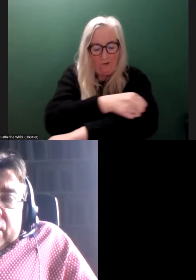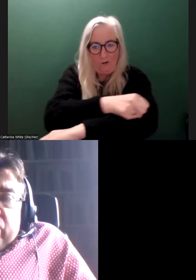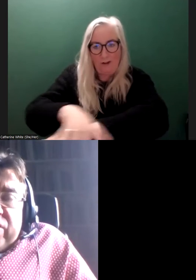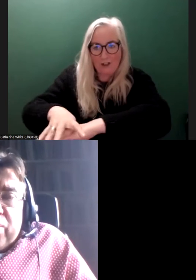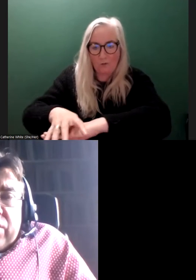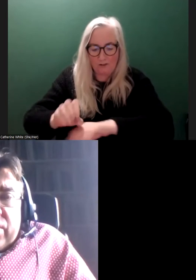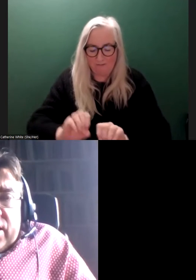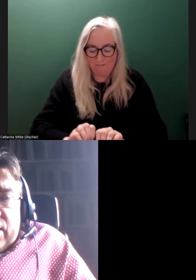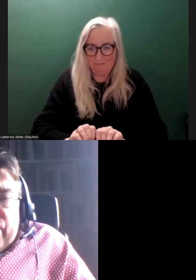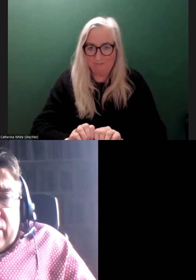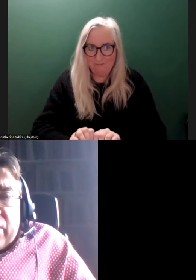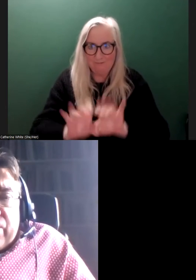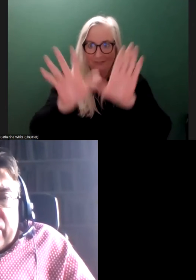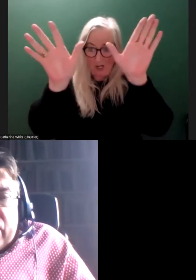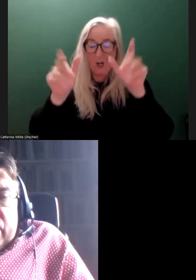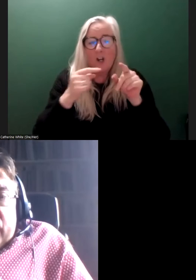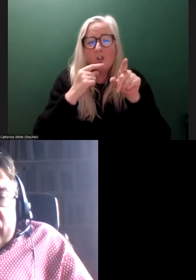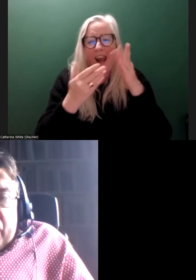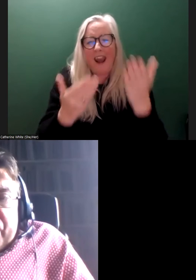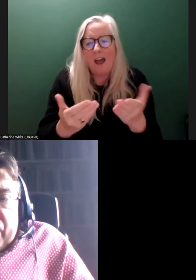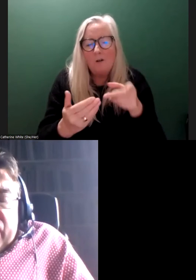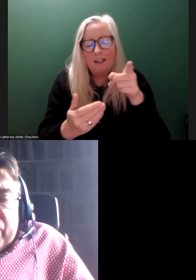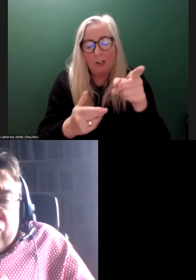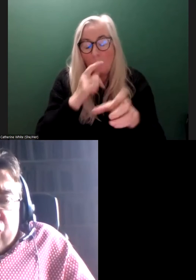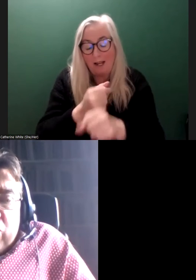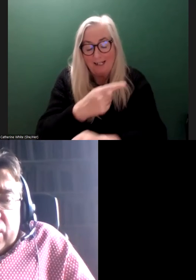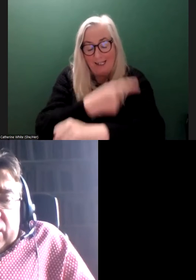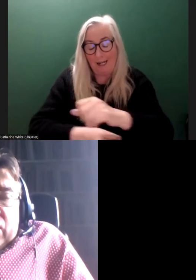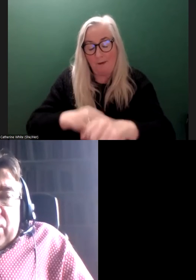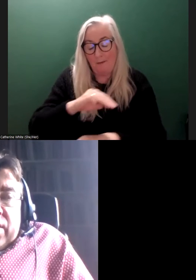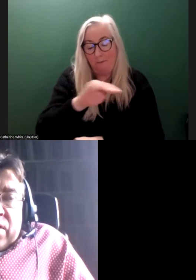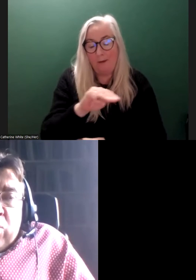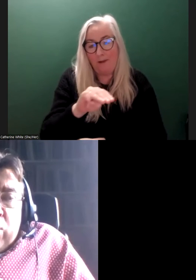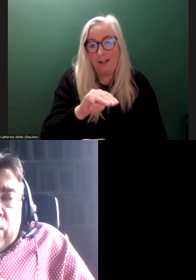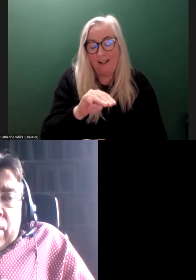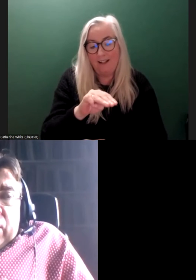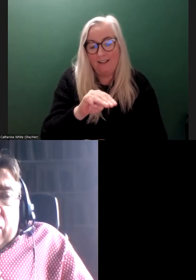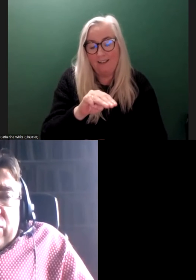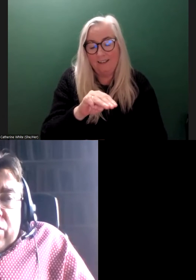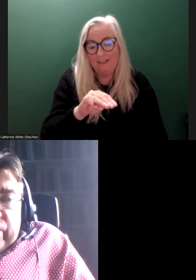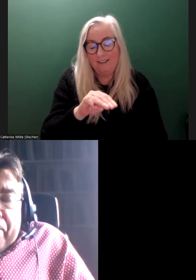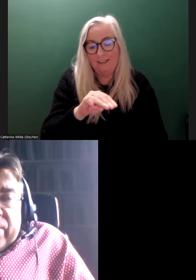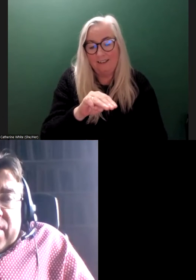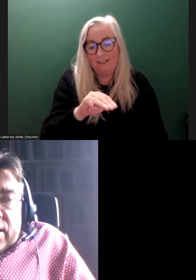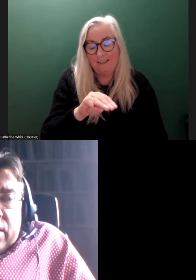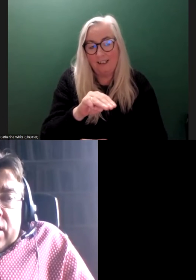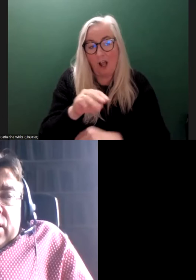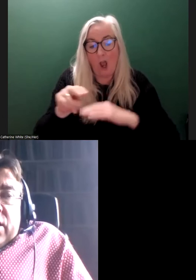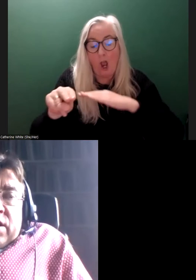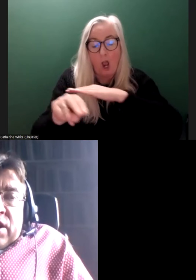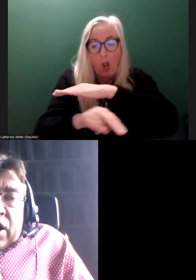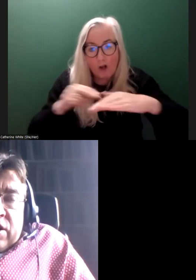I'm just wondering in an environment where disabled people have been shown to be so underrepresented